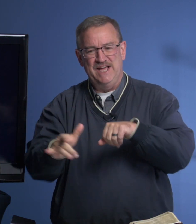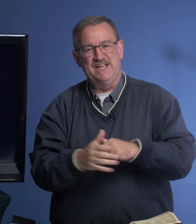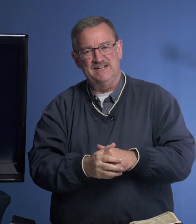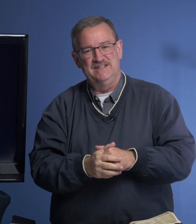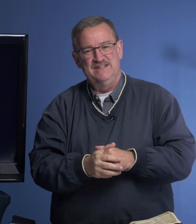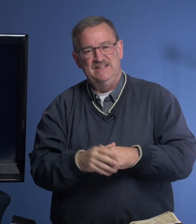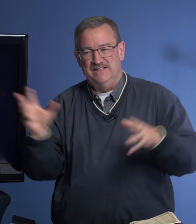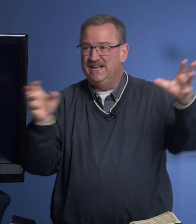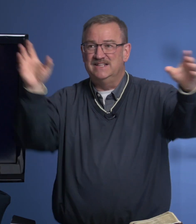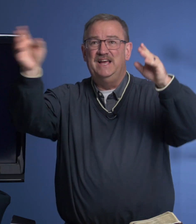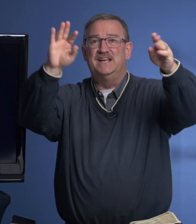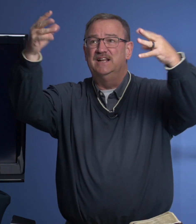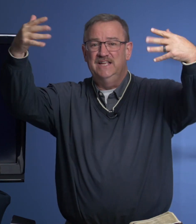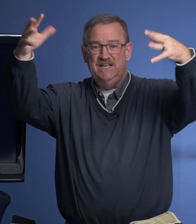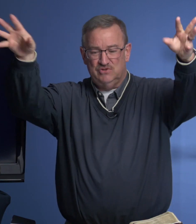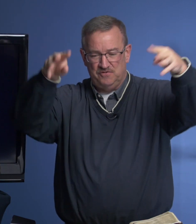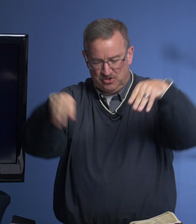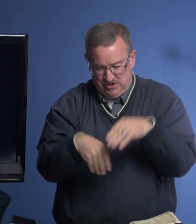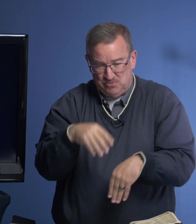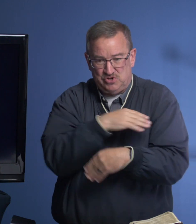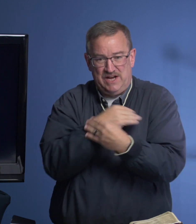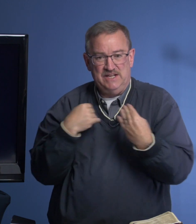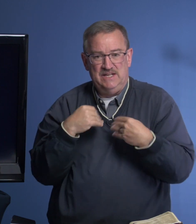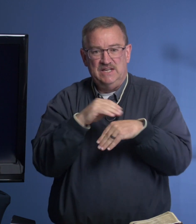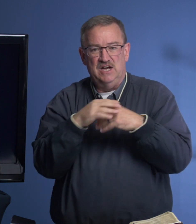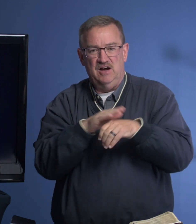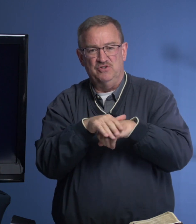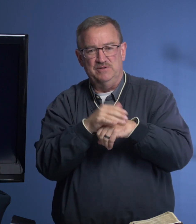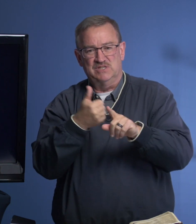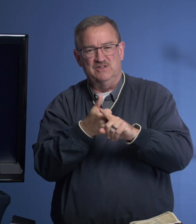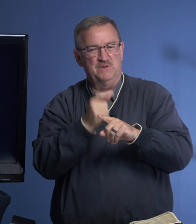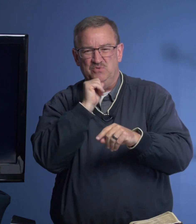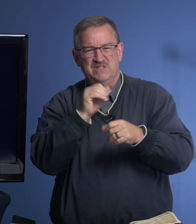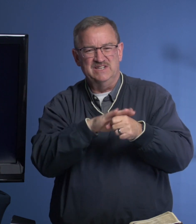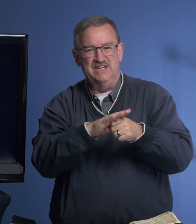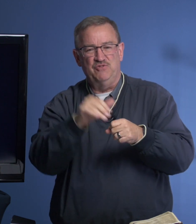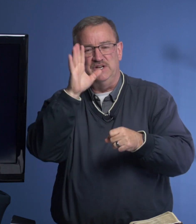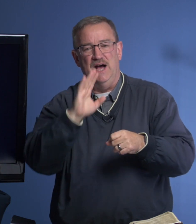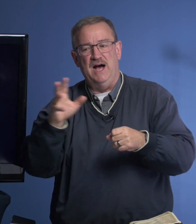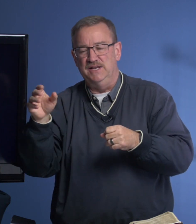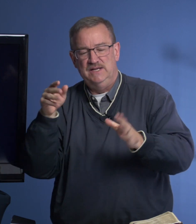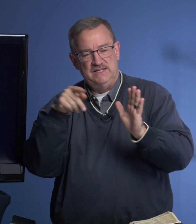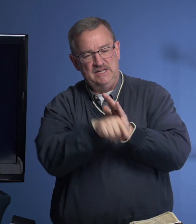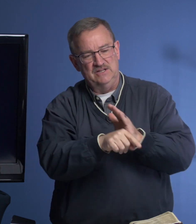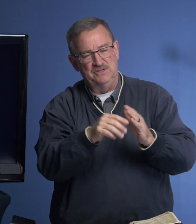naked. They had taken leaves off the trees and were trying to cover themselves, but it wasn't enough, and God killed